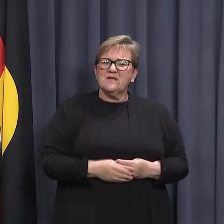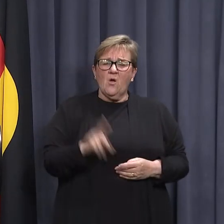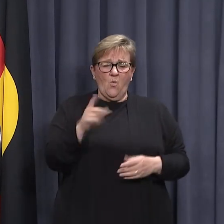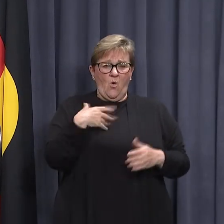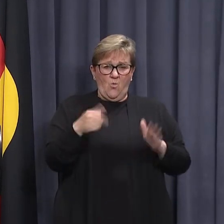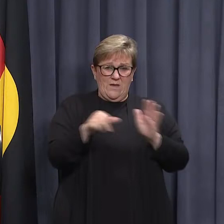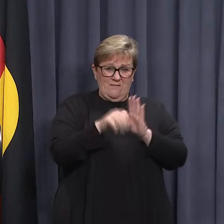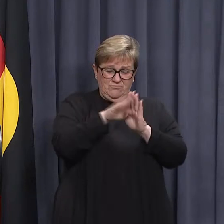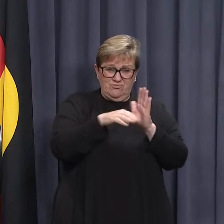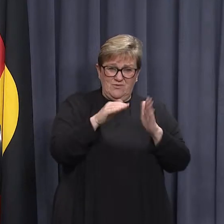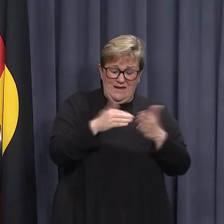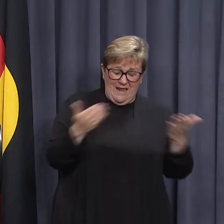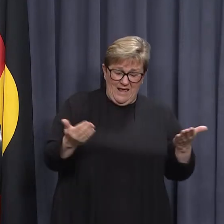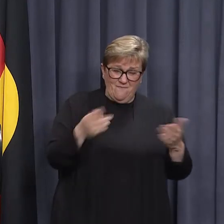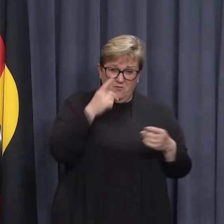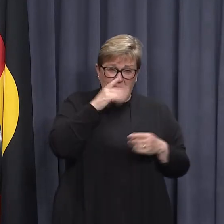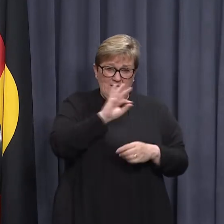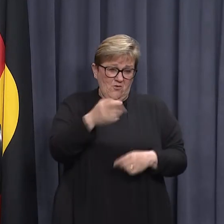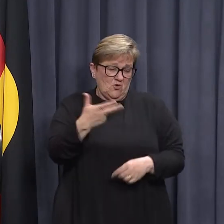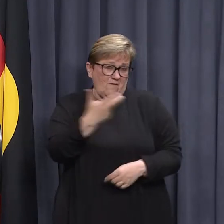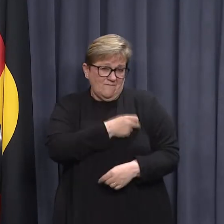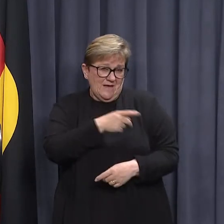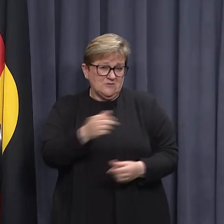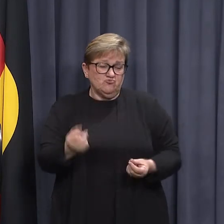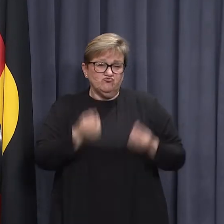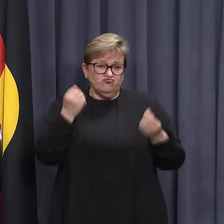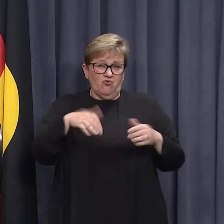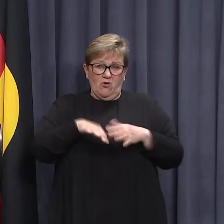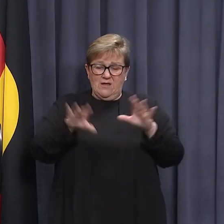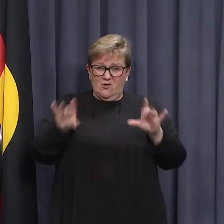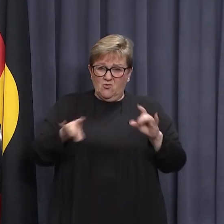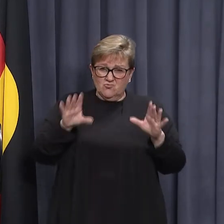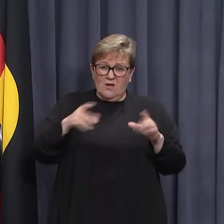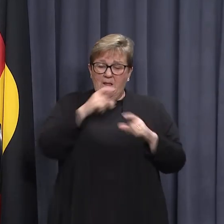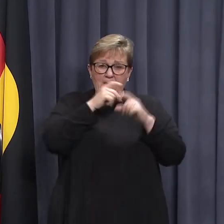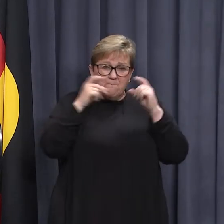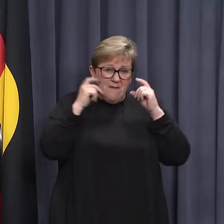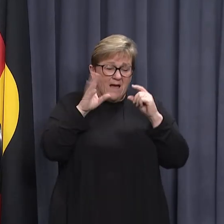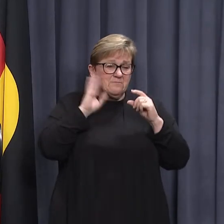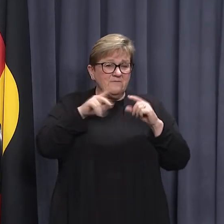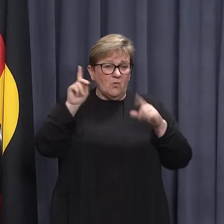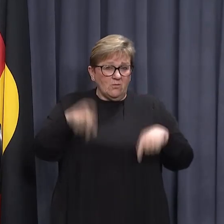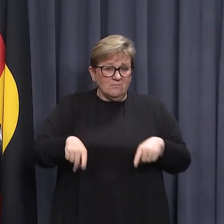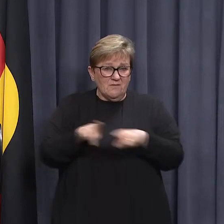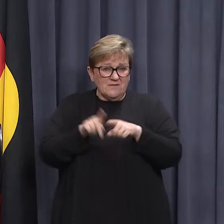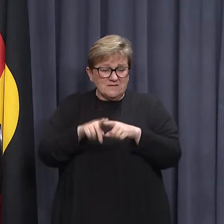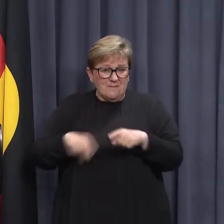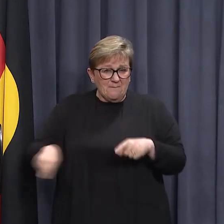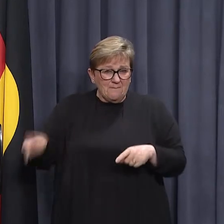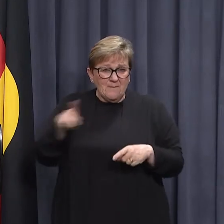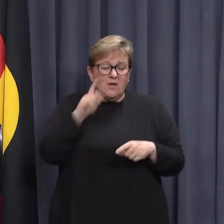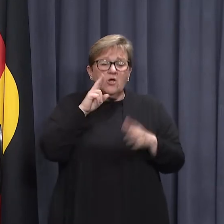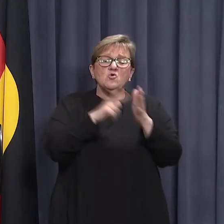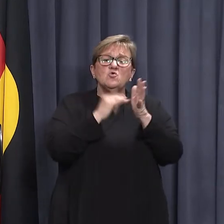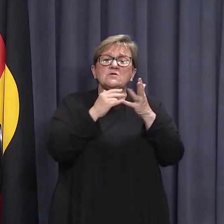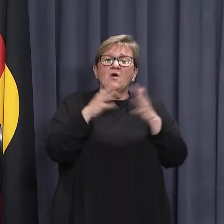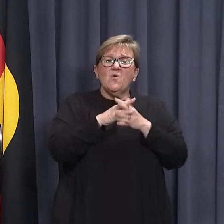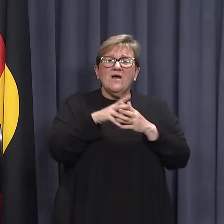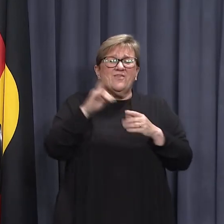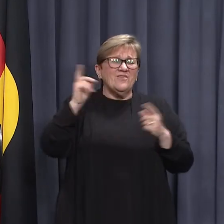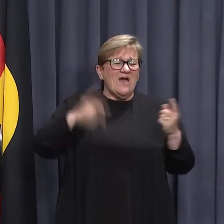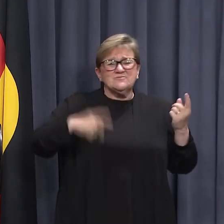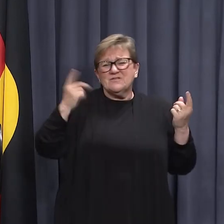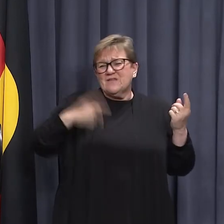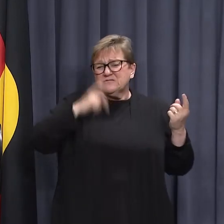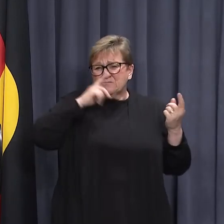measures we have in place for the unvaccinated are the strongest in the country. The mask wearing we put in place before any other state did. You might recall New South Wales had tens of